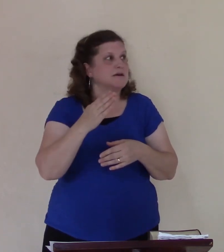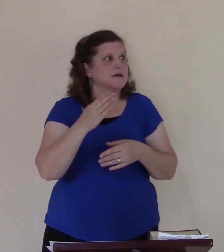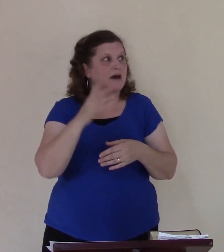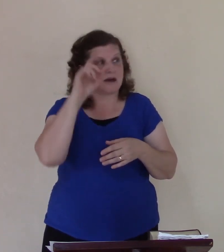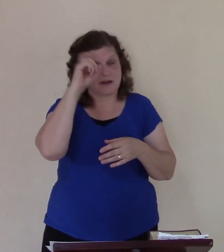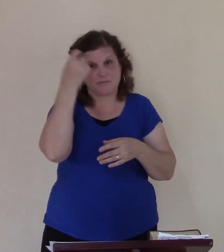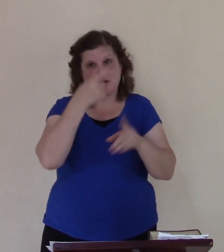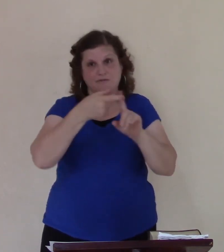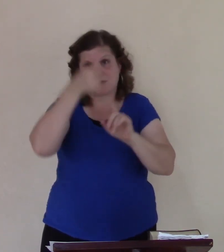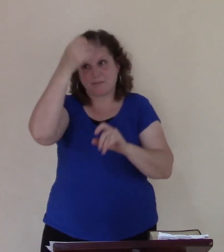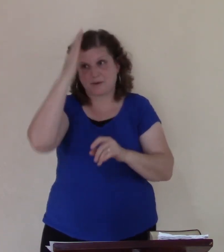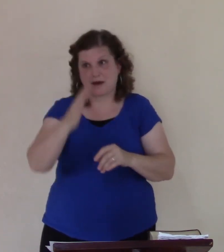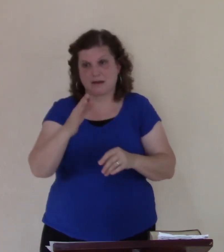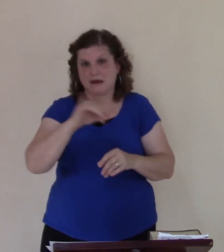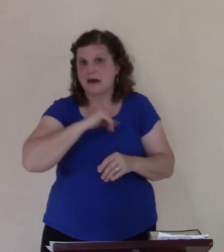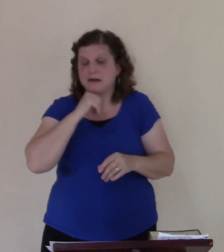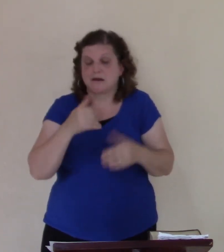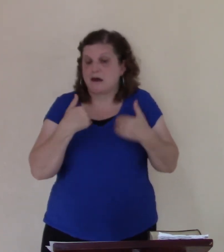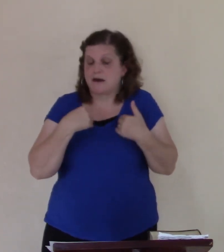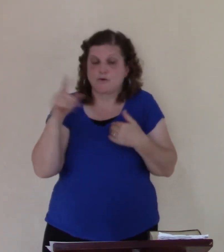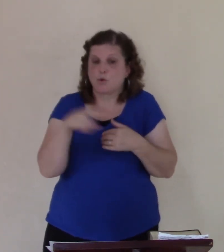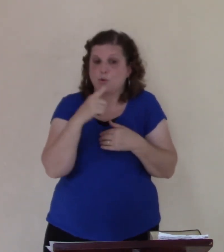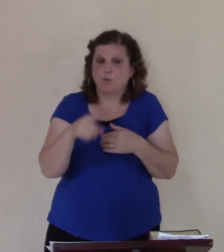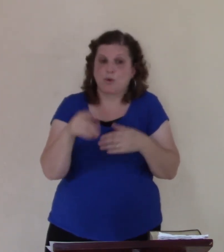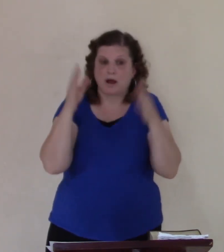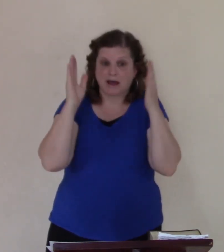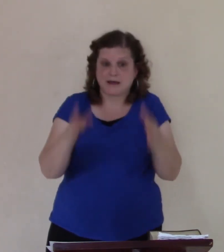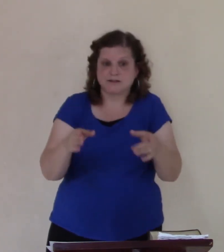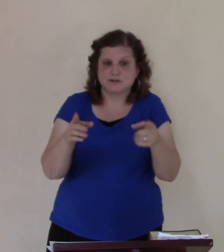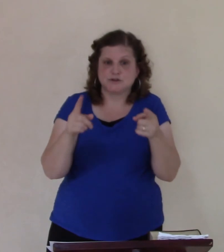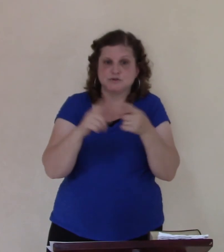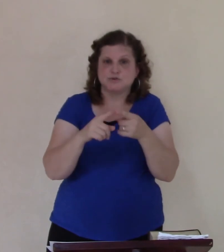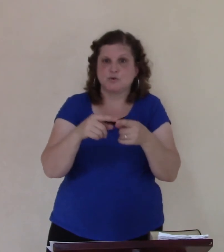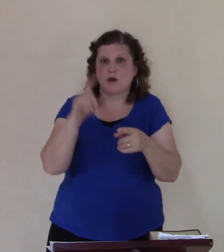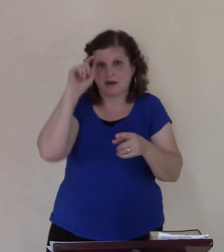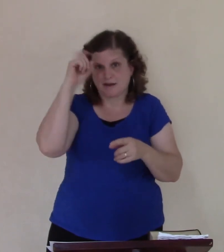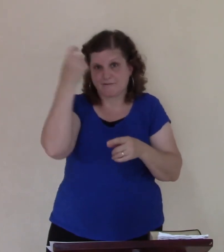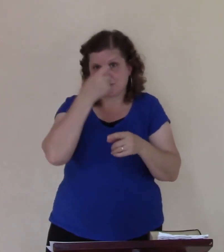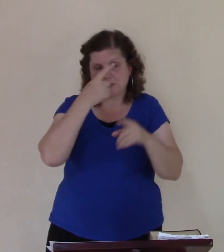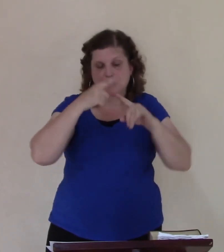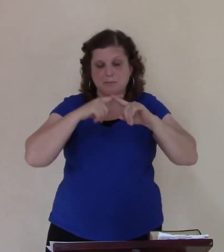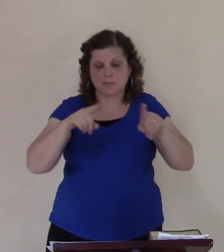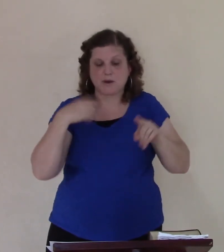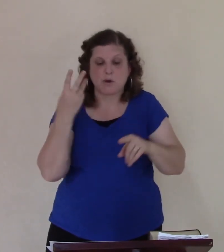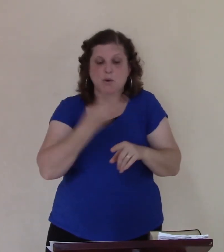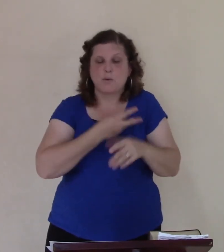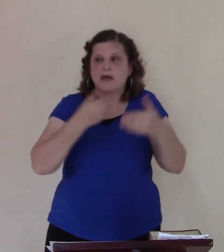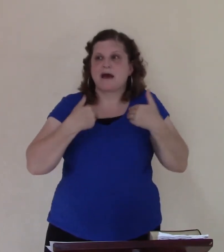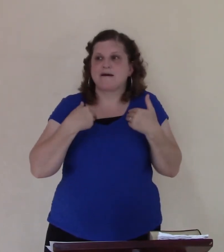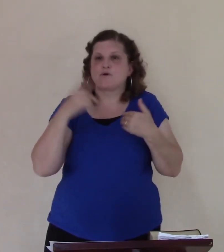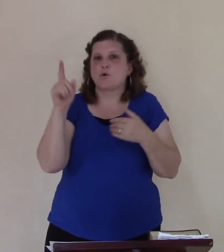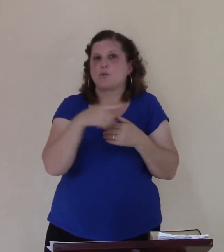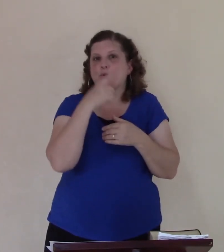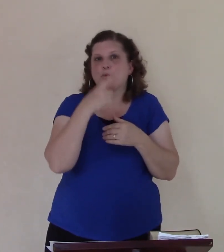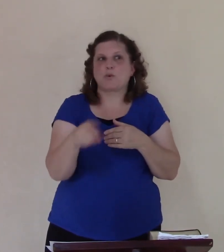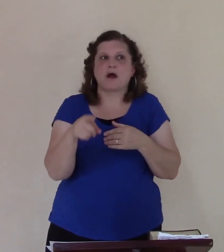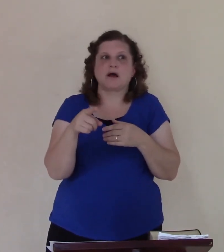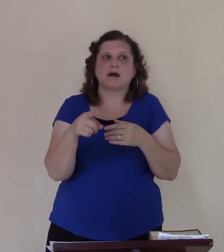I don't have a wrong attitude towards government but my point is sometimes we have a wrong attitude towards the government sometimes